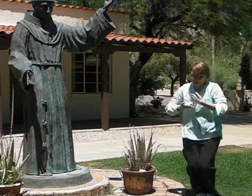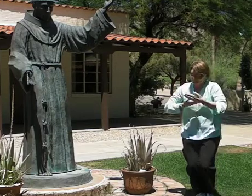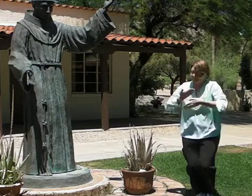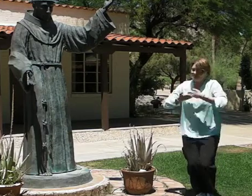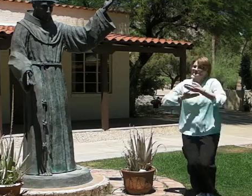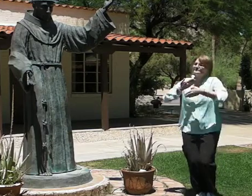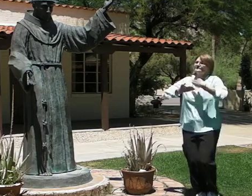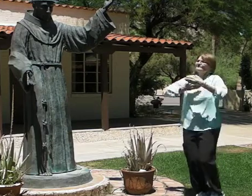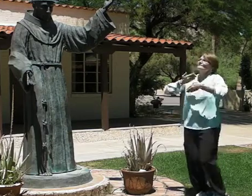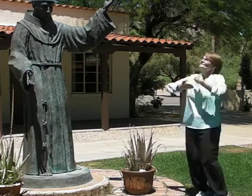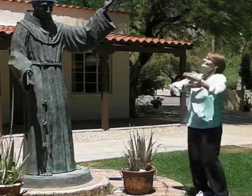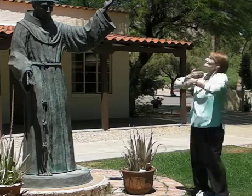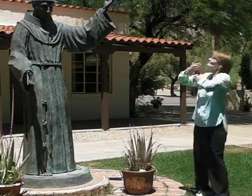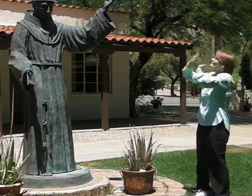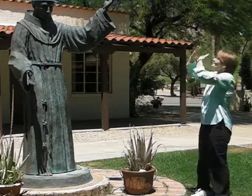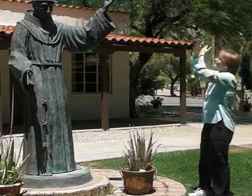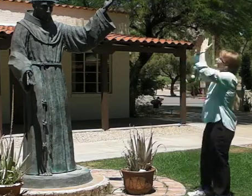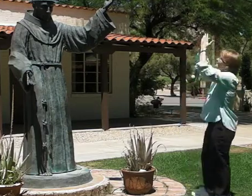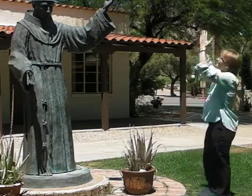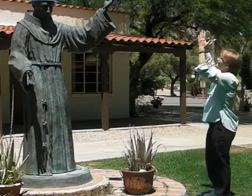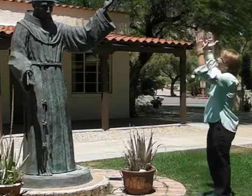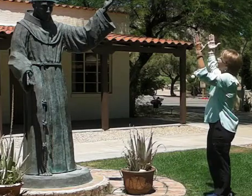for all